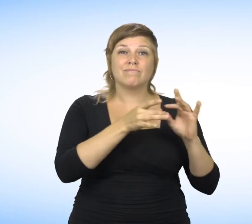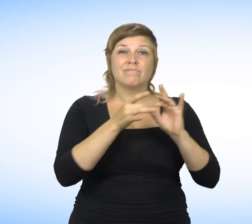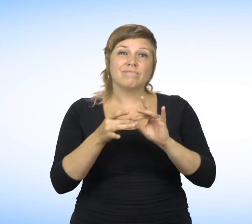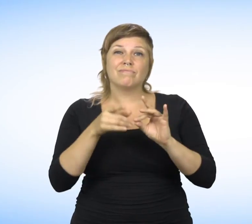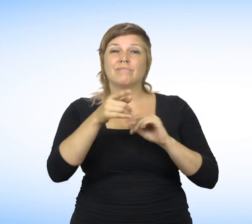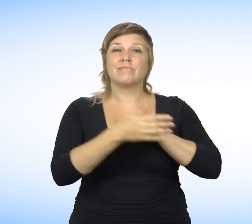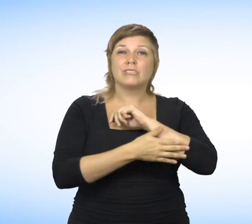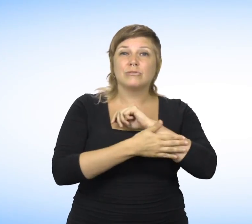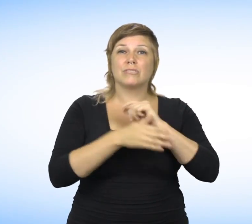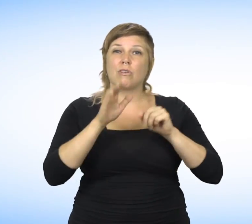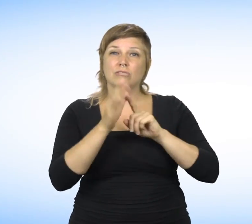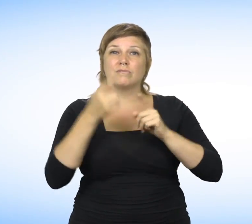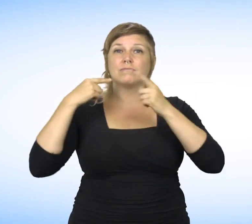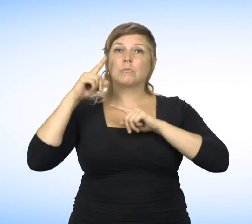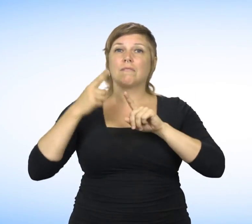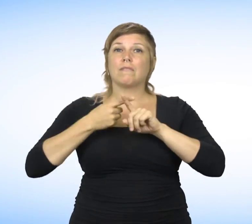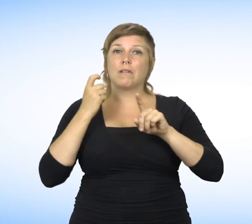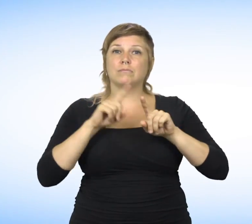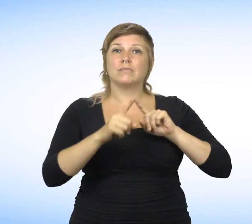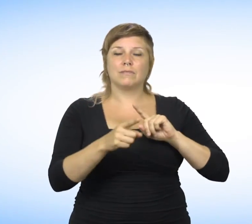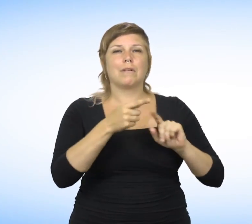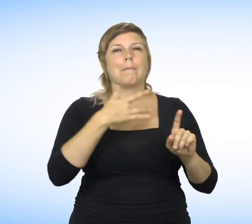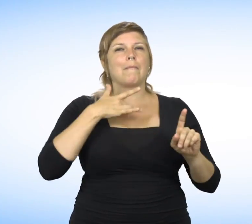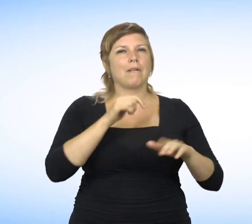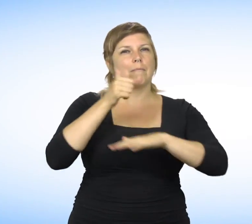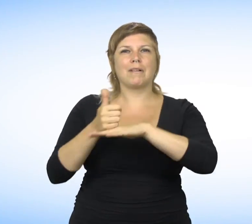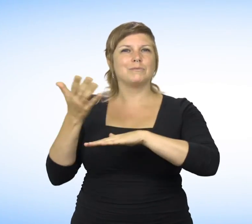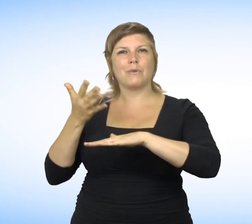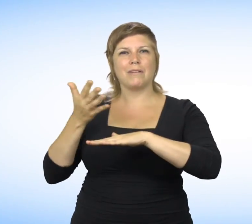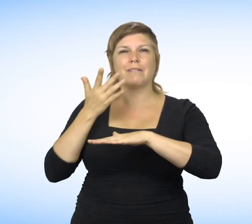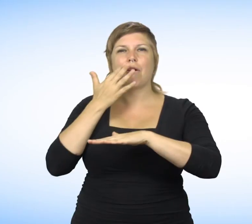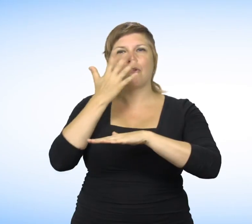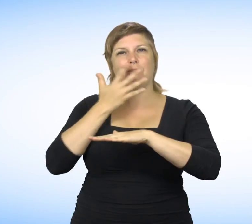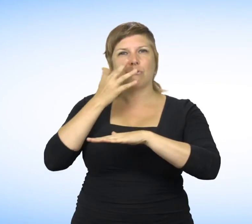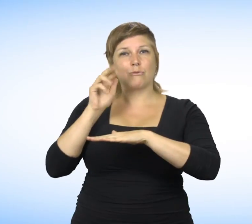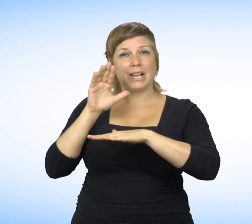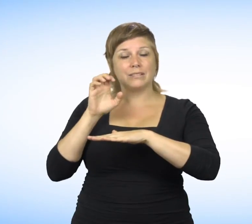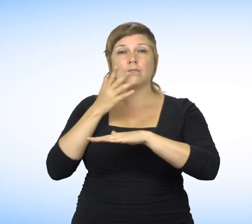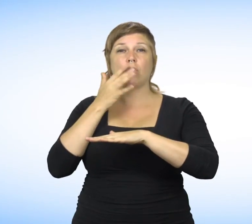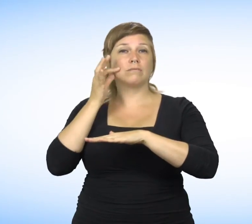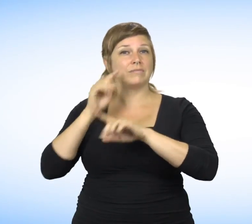Discrimination based on ethnic or national origin is often related to discrimination based on race and color.